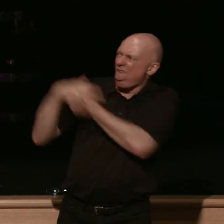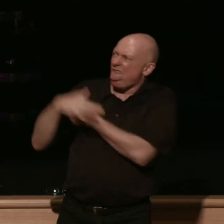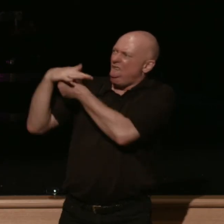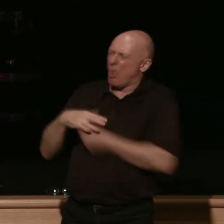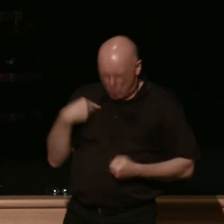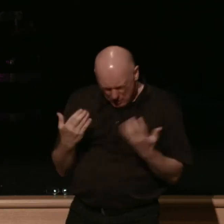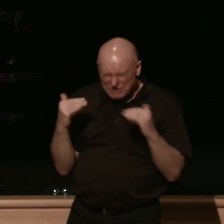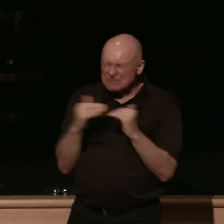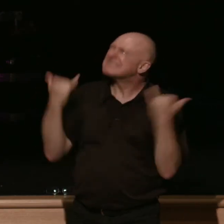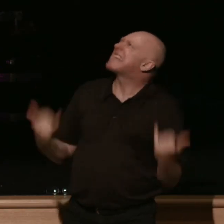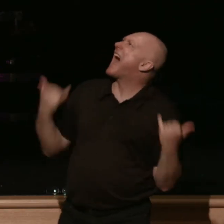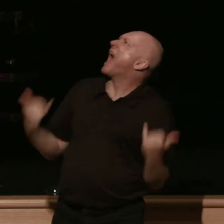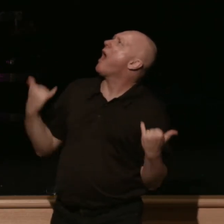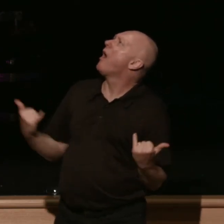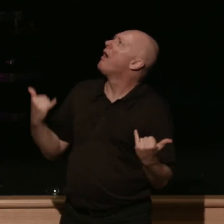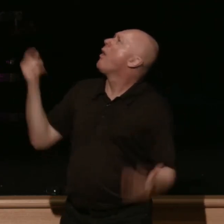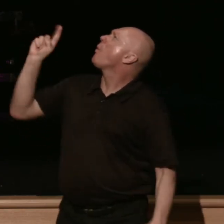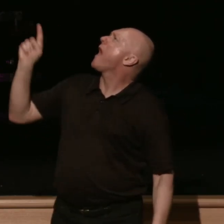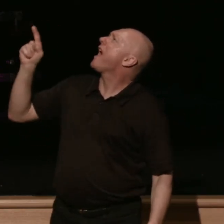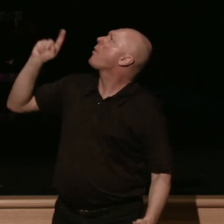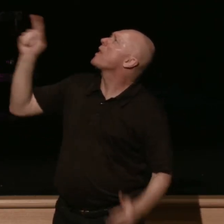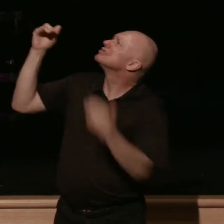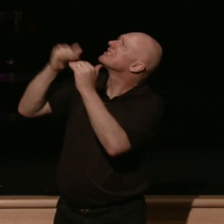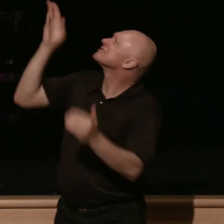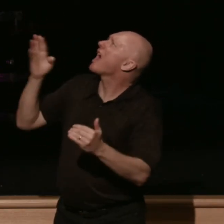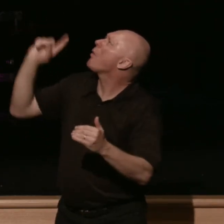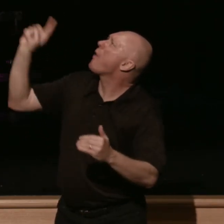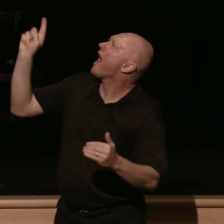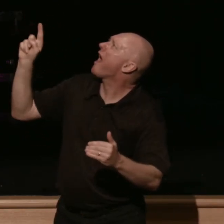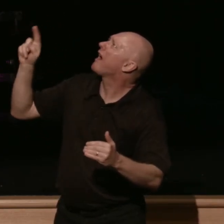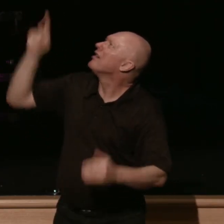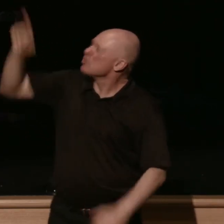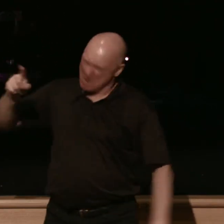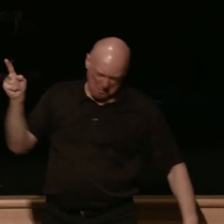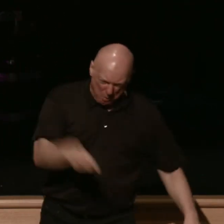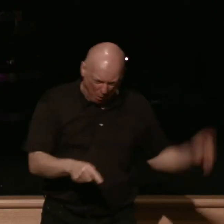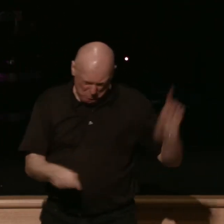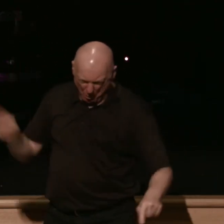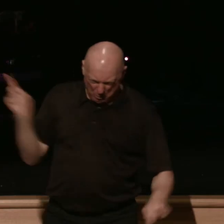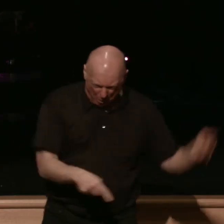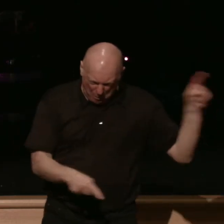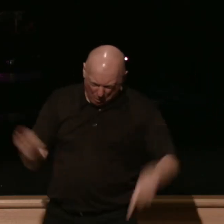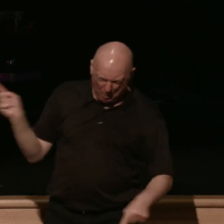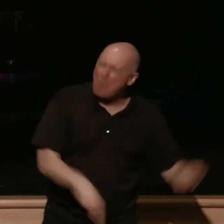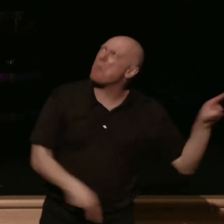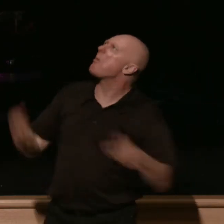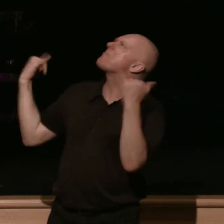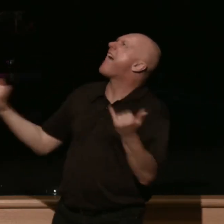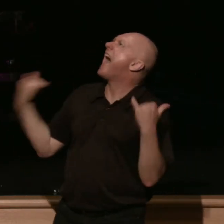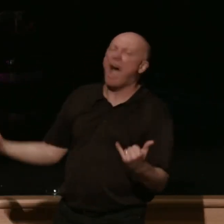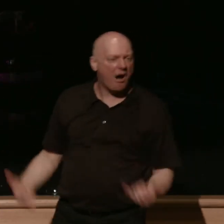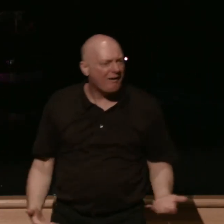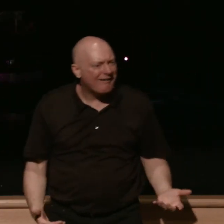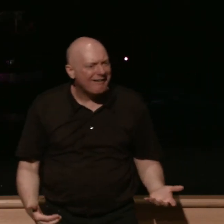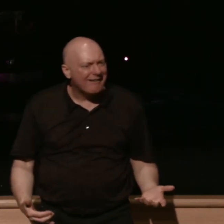immediately where's the god of justice laser beam from the sky god they wanted justice meted out